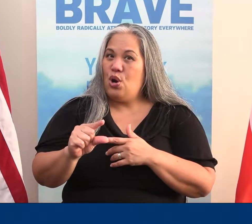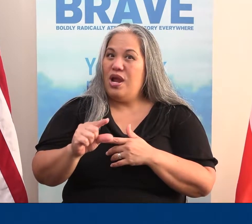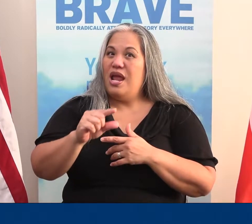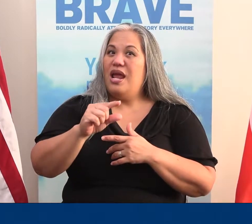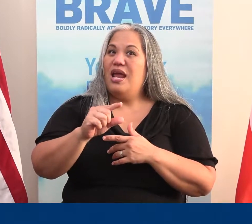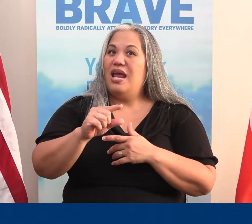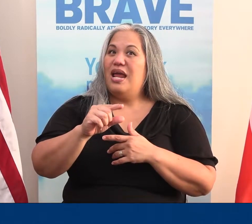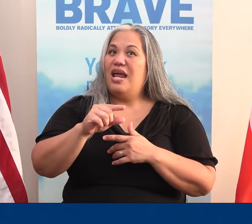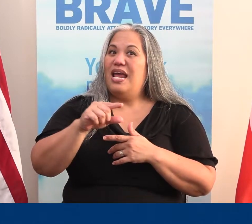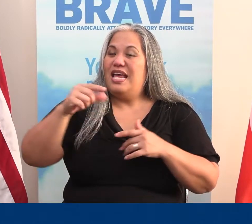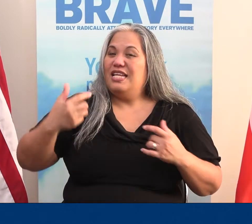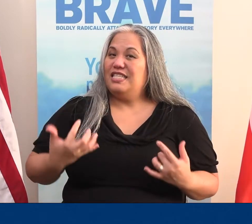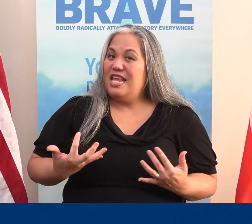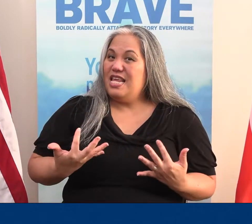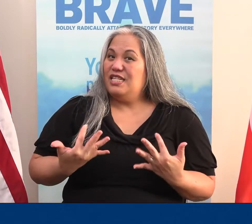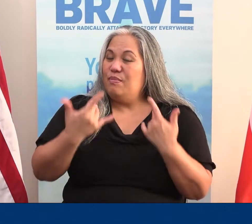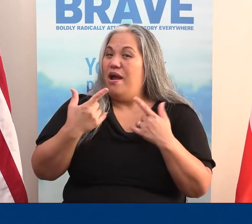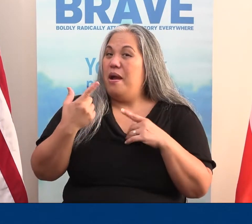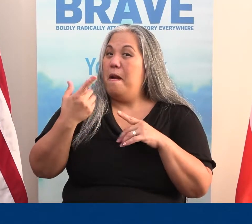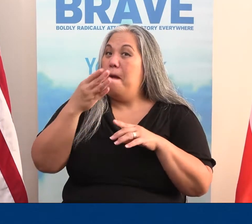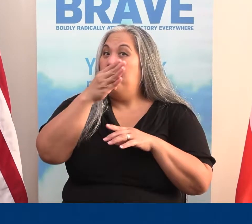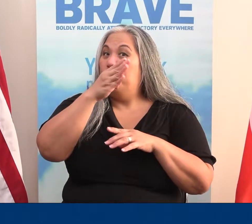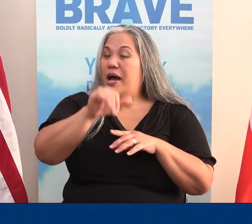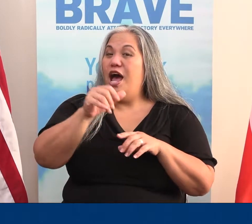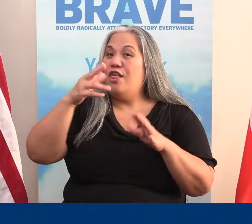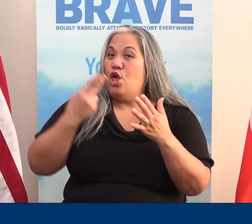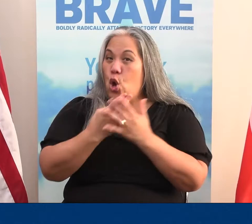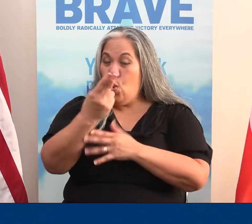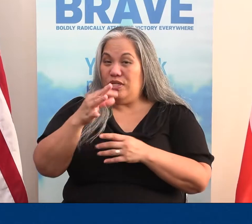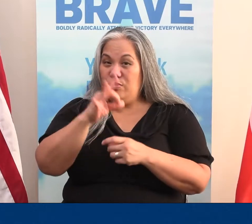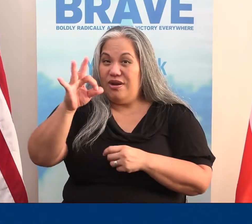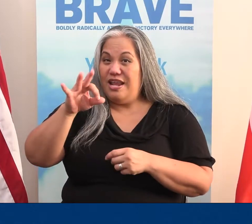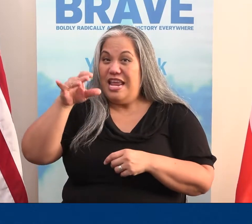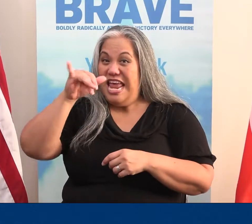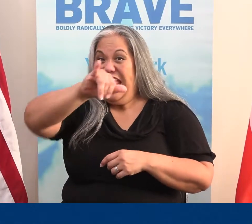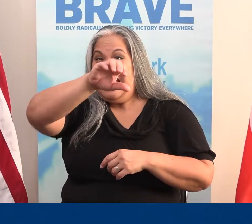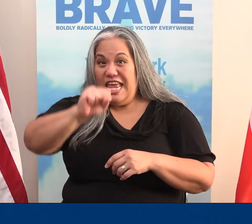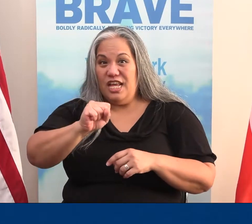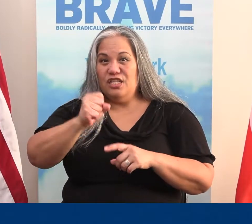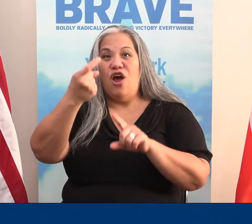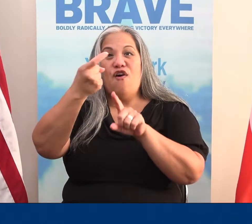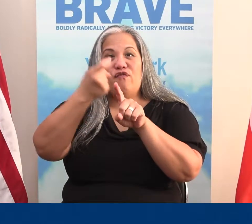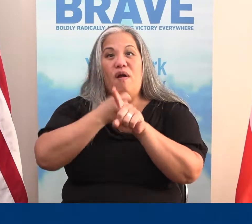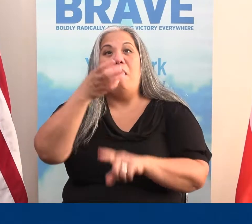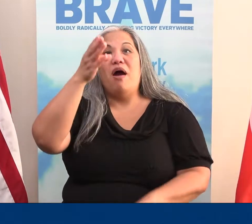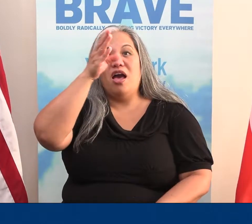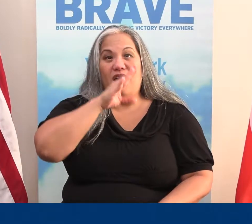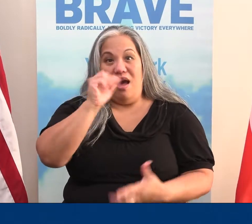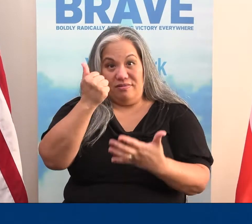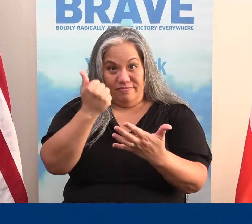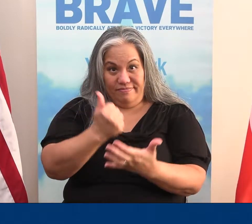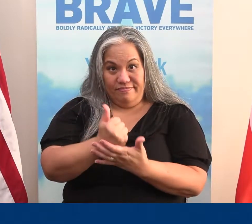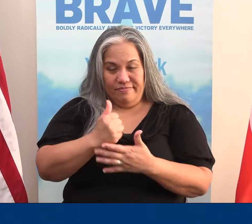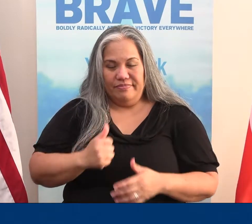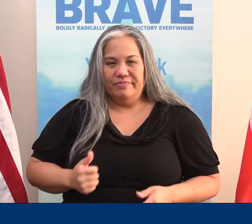Scripture is inspired by the Holy Spirit. It is from God. Amen?